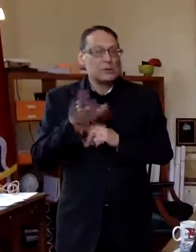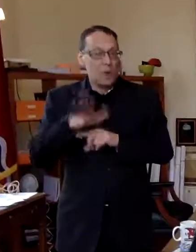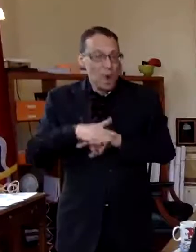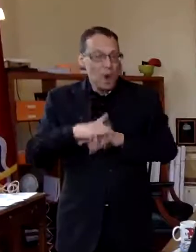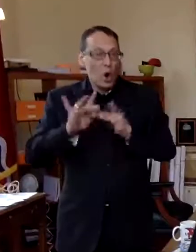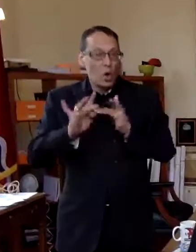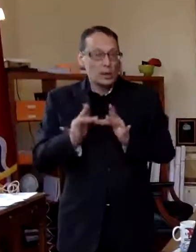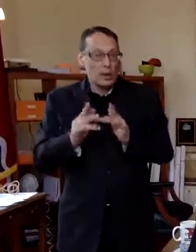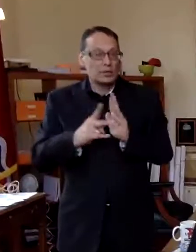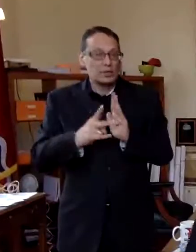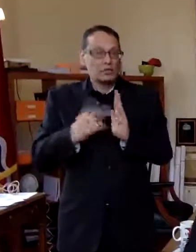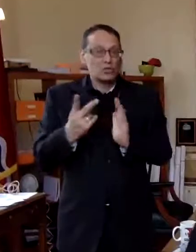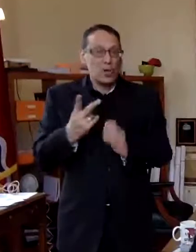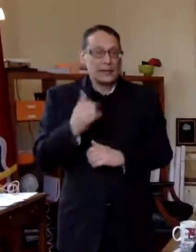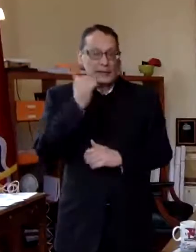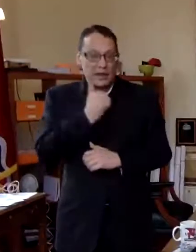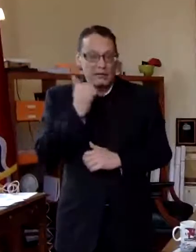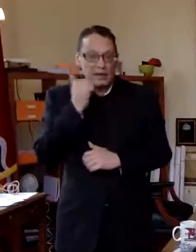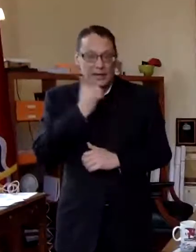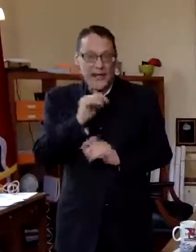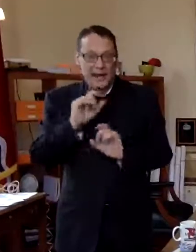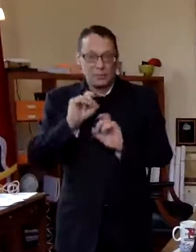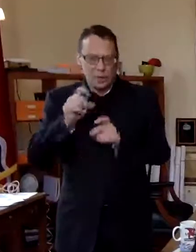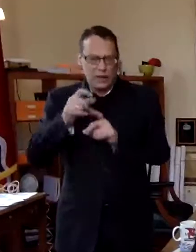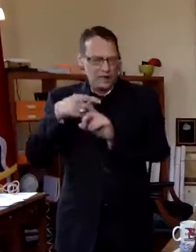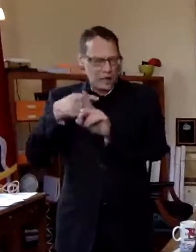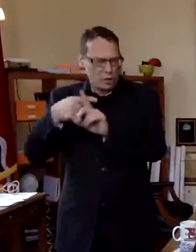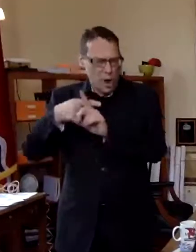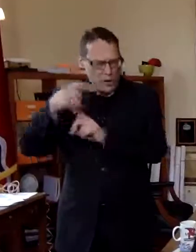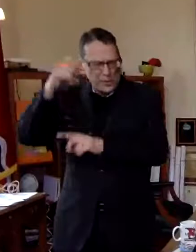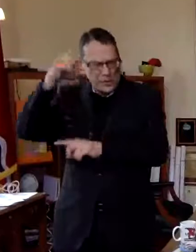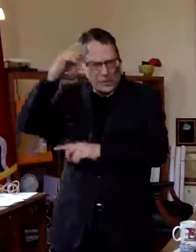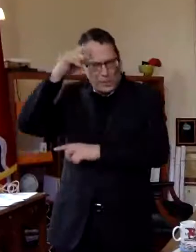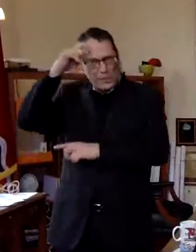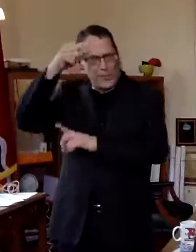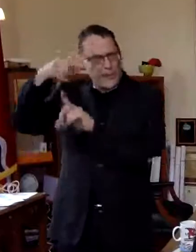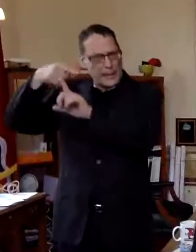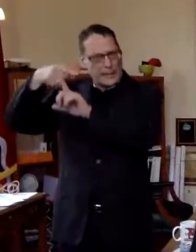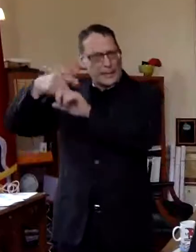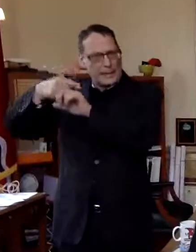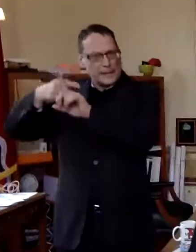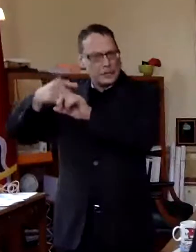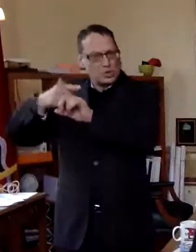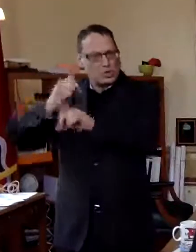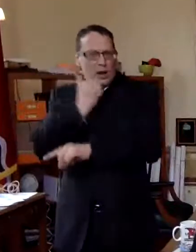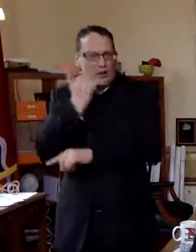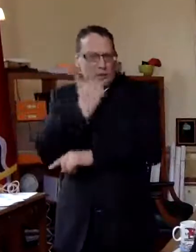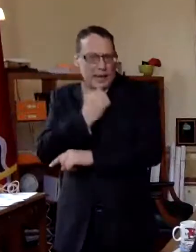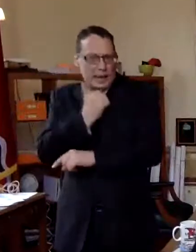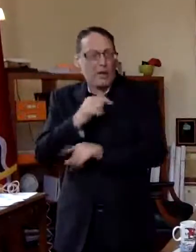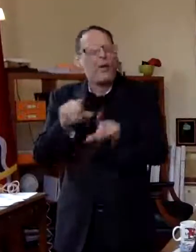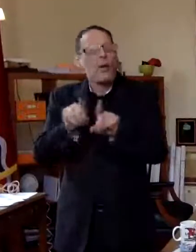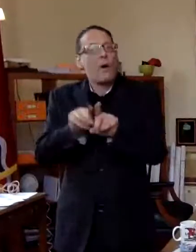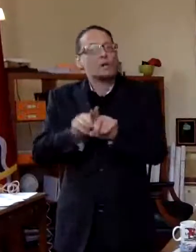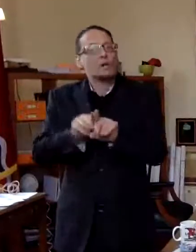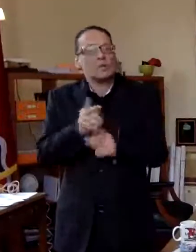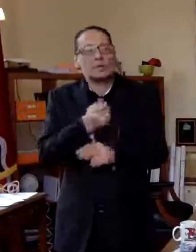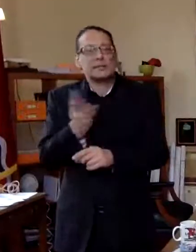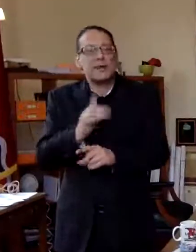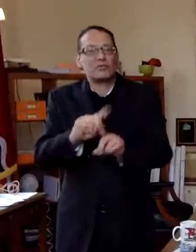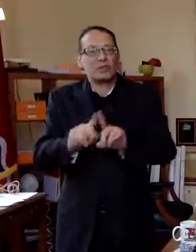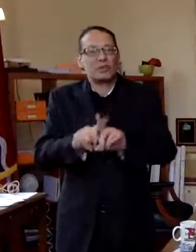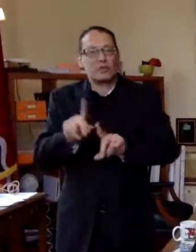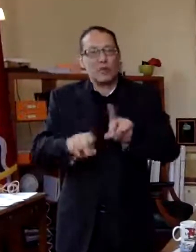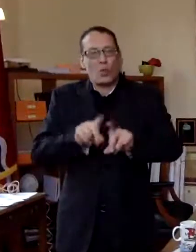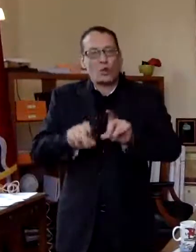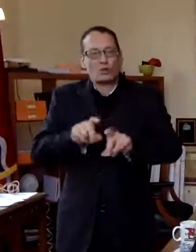twice a day they're given a thermometer they take their temperature twice a day they answer several questions so they have to stay in